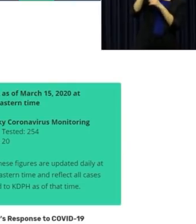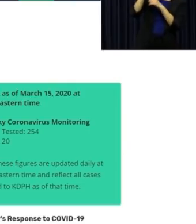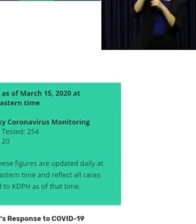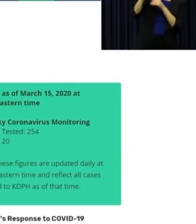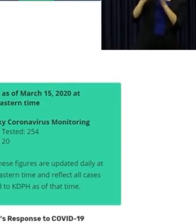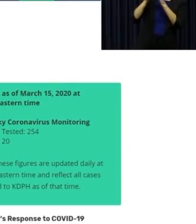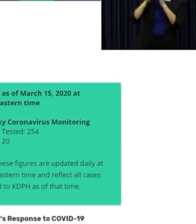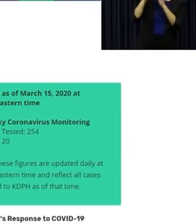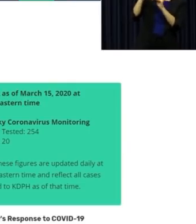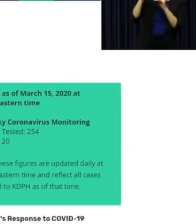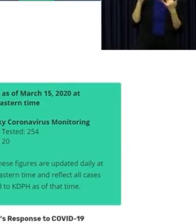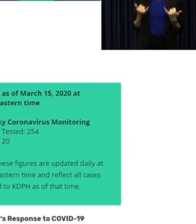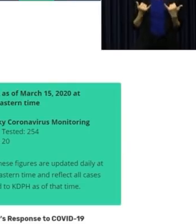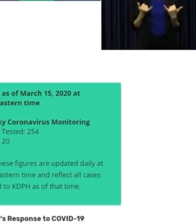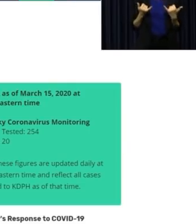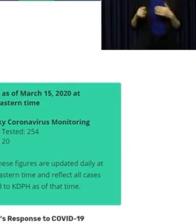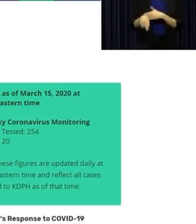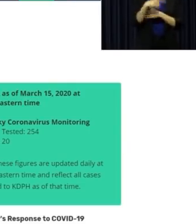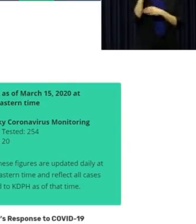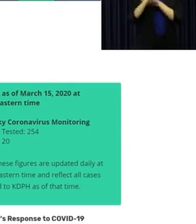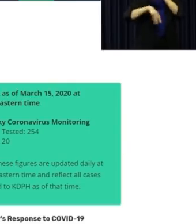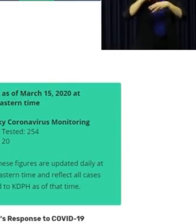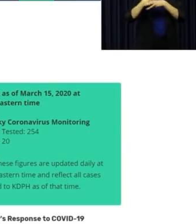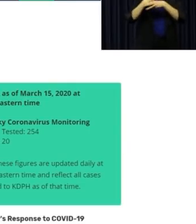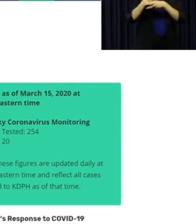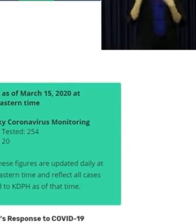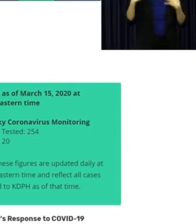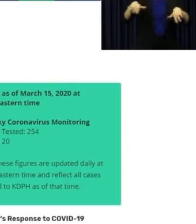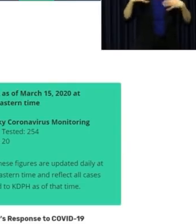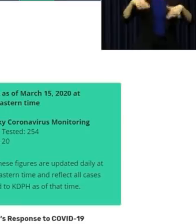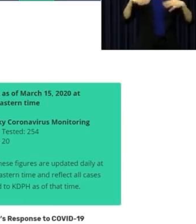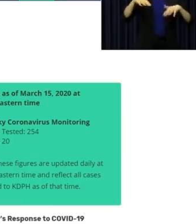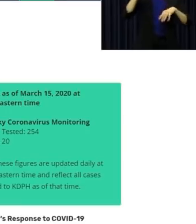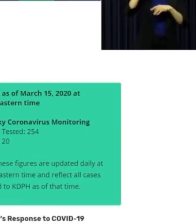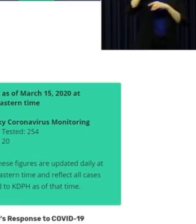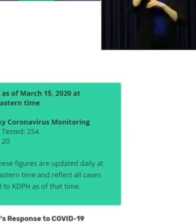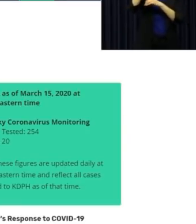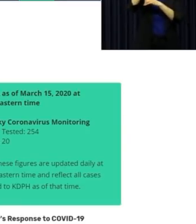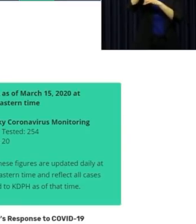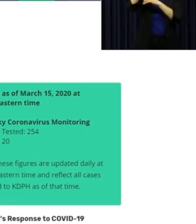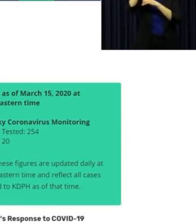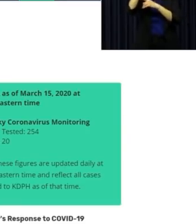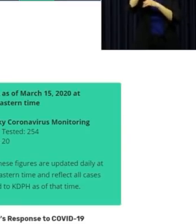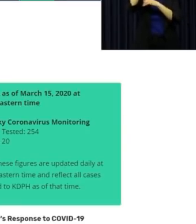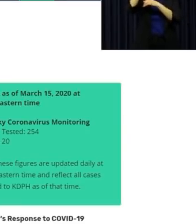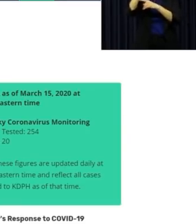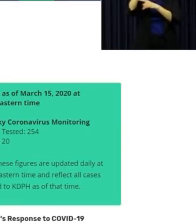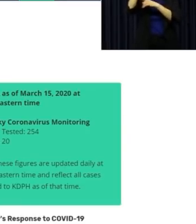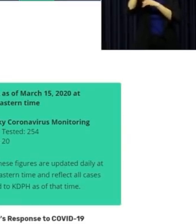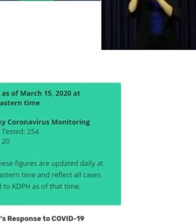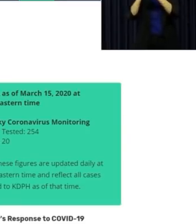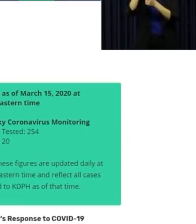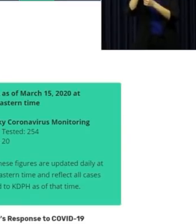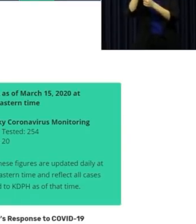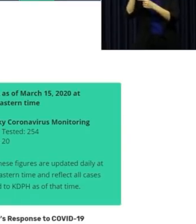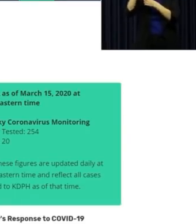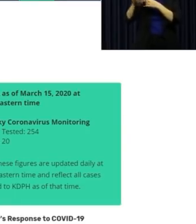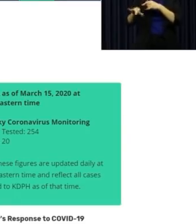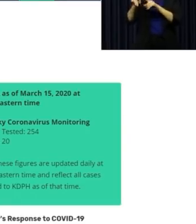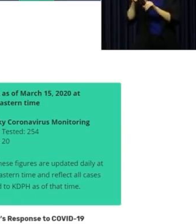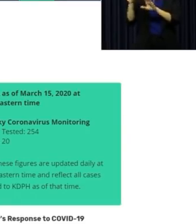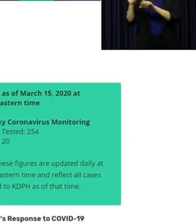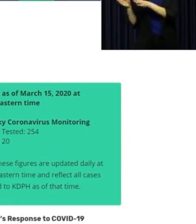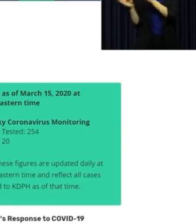In a world where there is so much social media and other information, this is the real information.